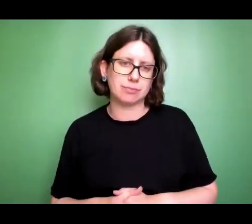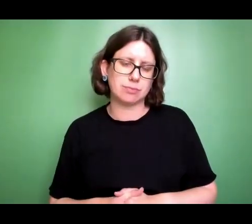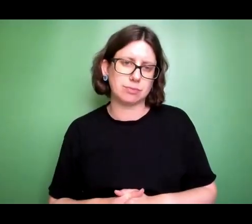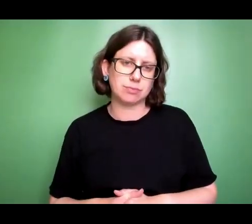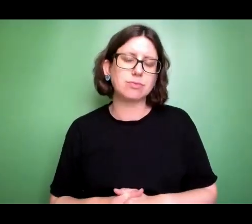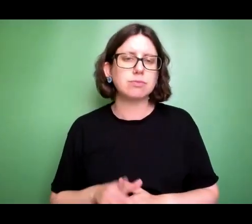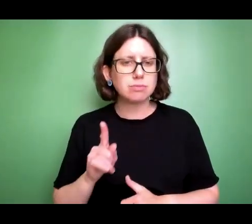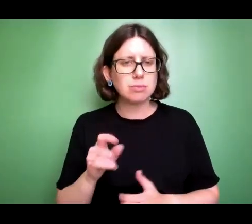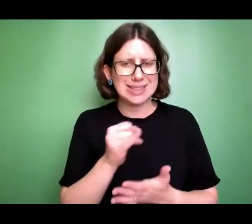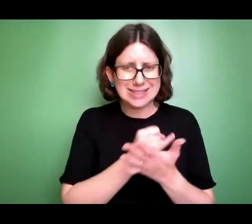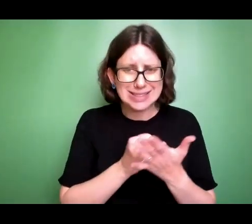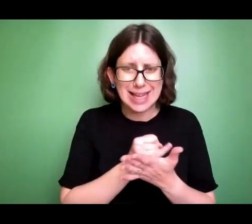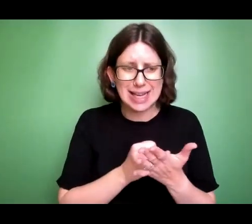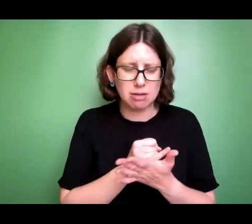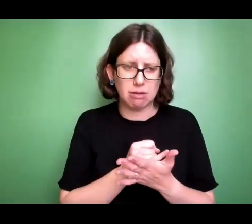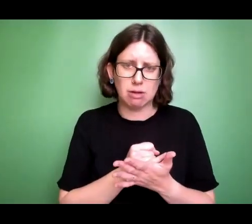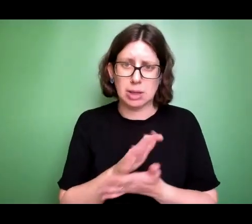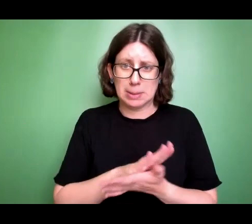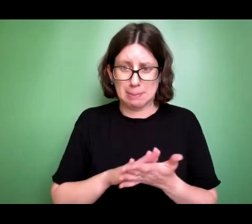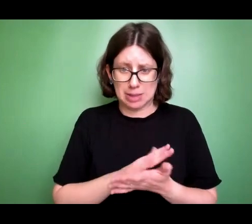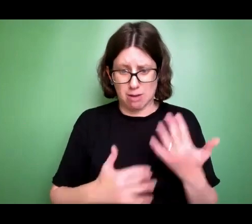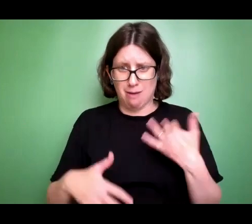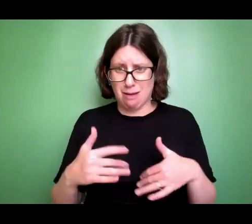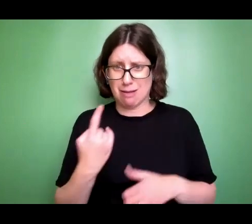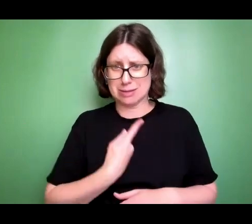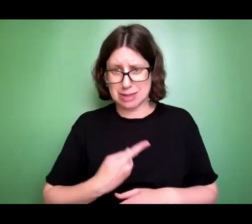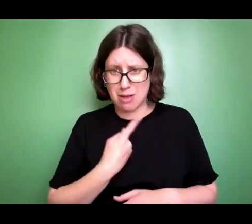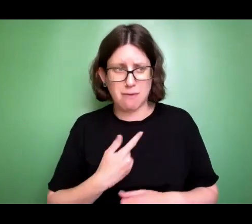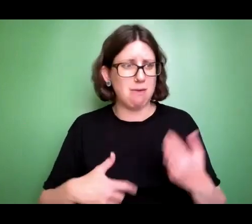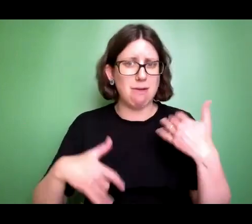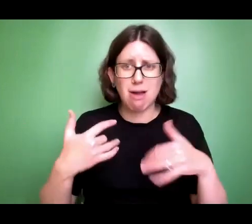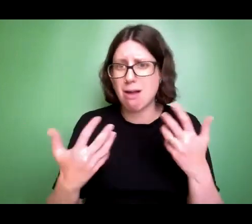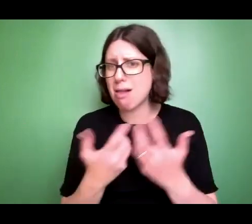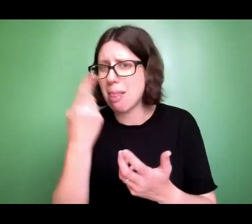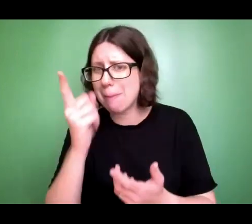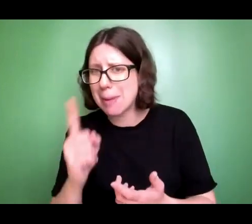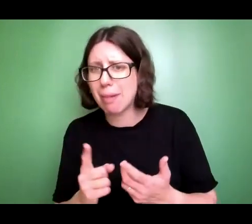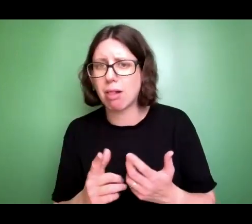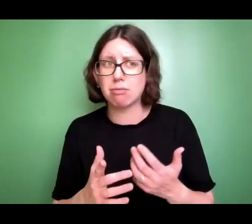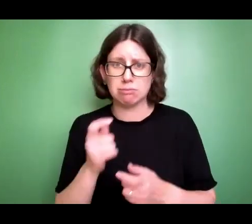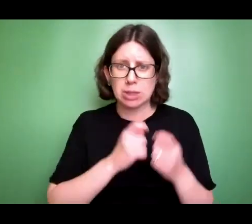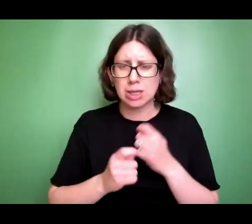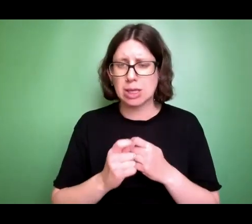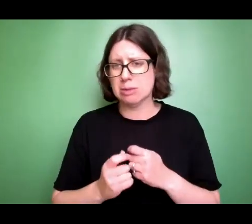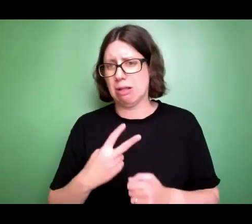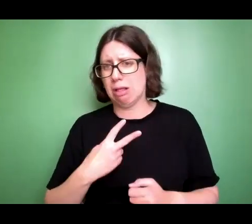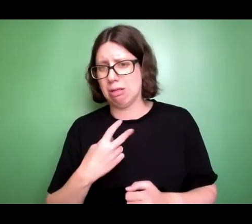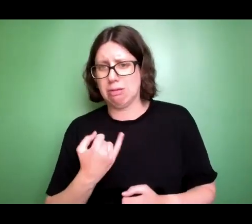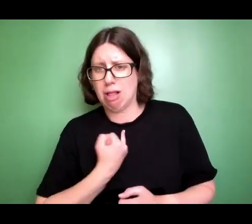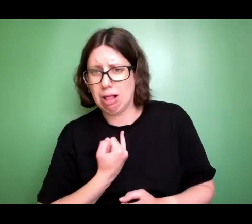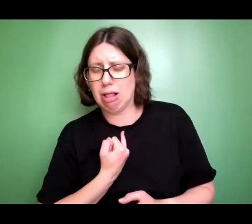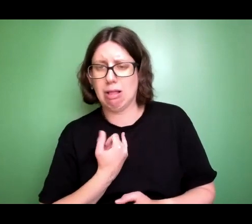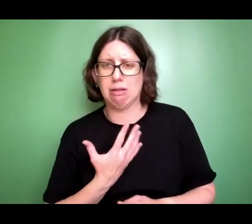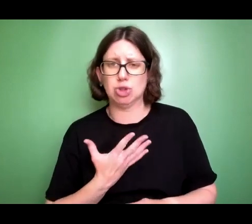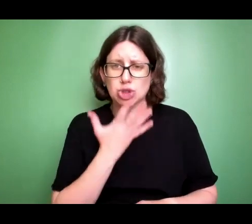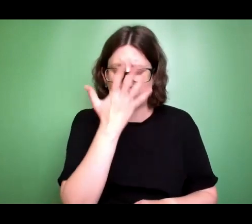us, hurts others and hurts God. It normally leads to regret and shame. And it creates